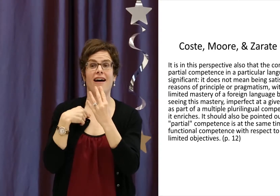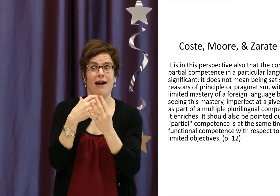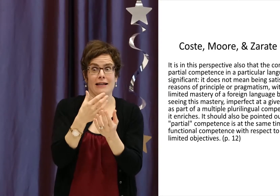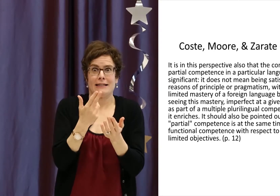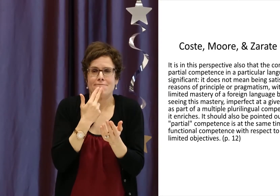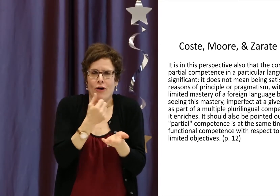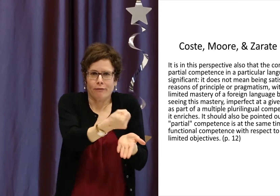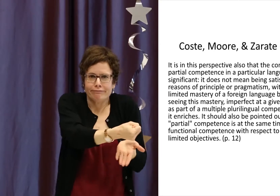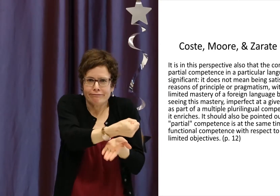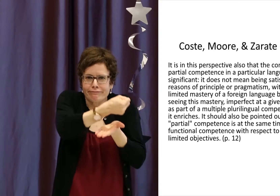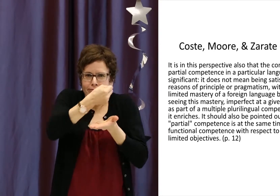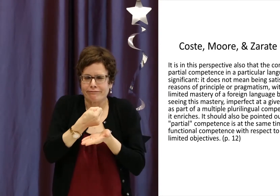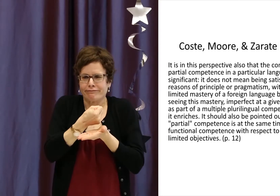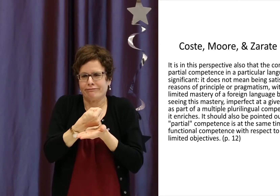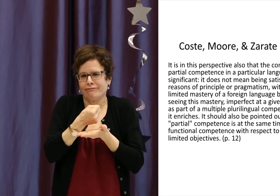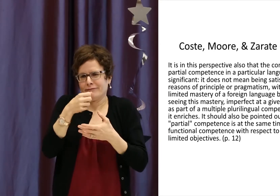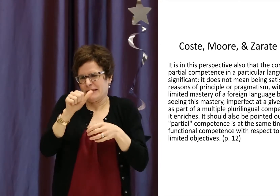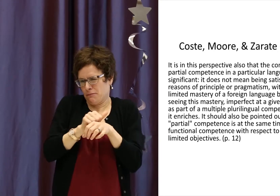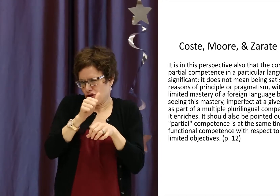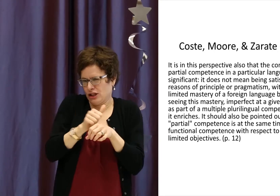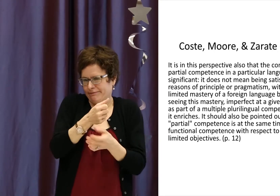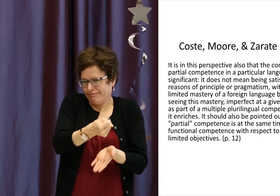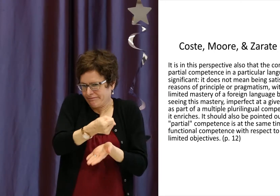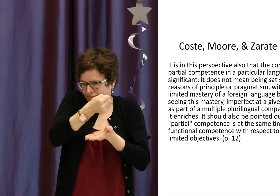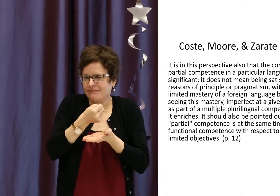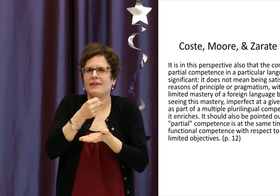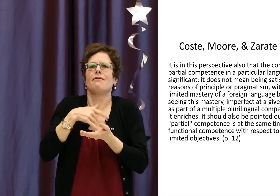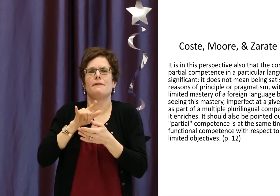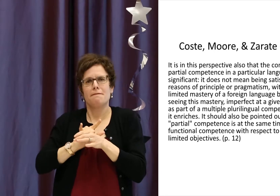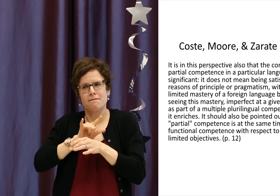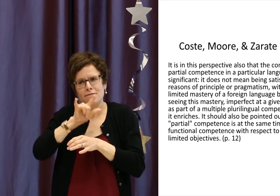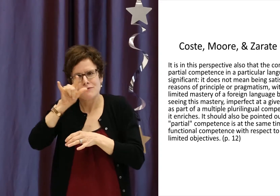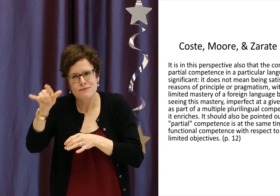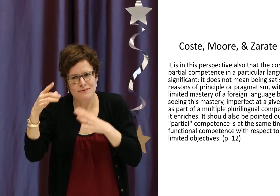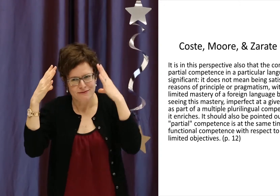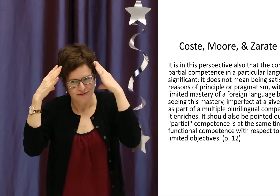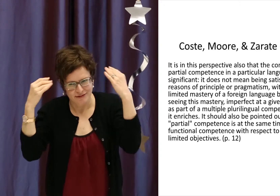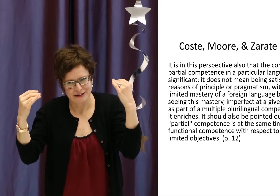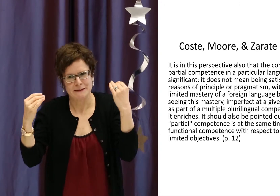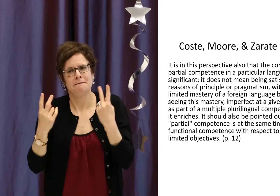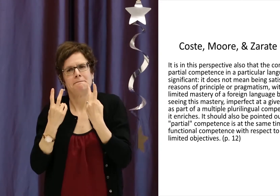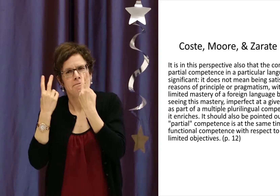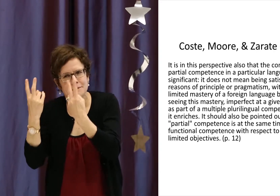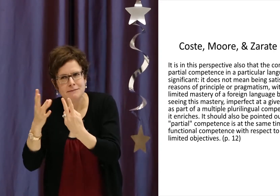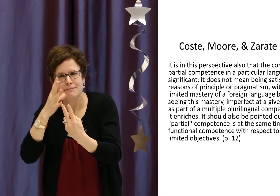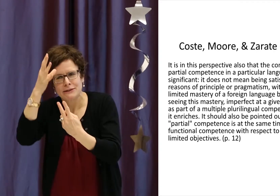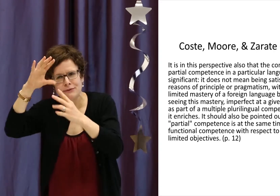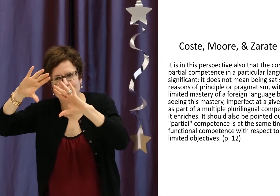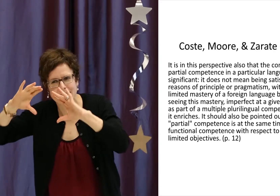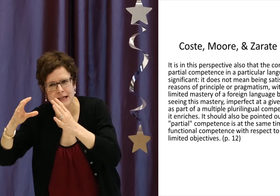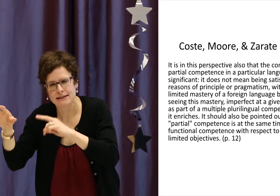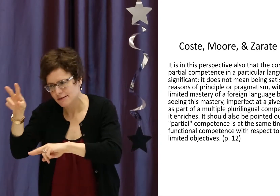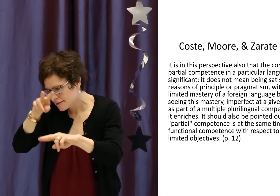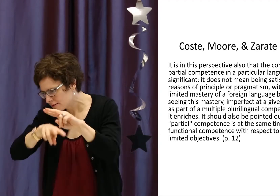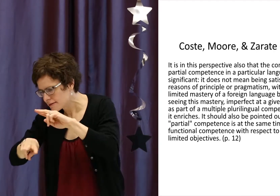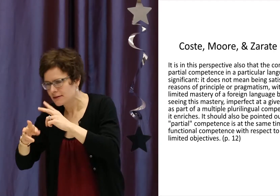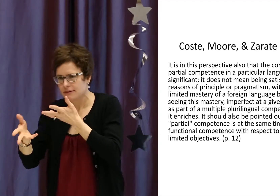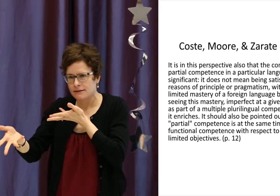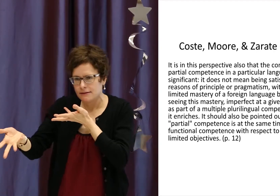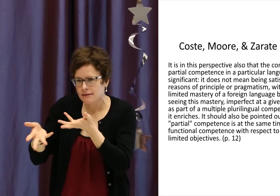She was able to reach out with them through Facebook, and I was able to connect with them over a Skype meeting. At this time, I was fortunate enough to